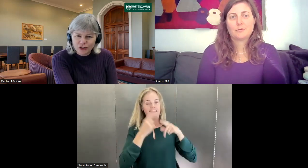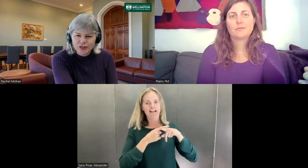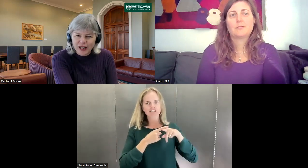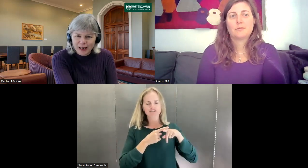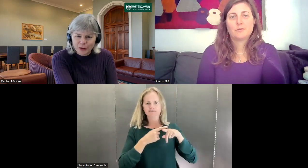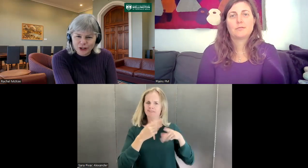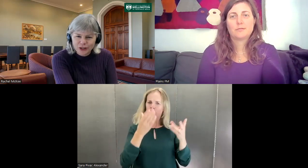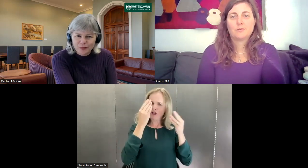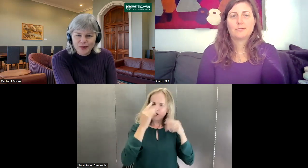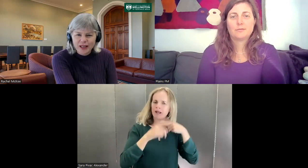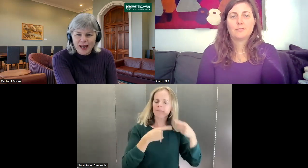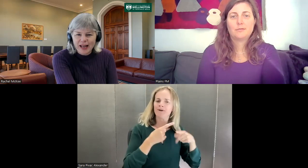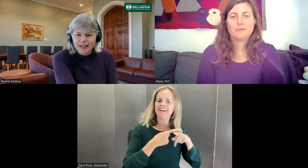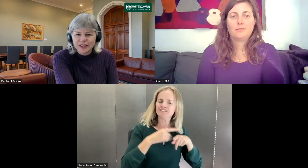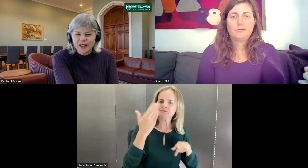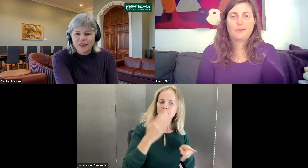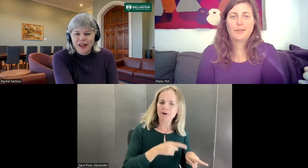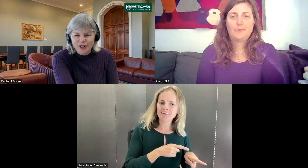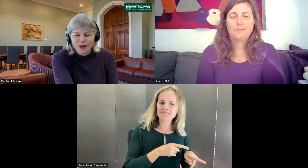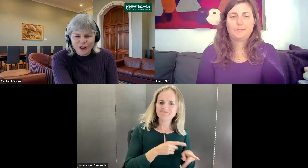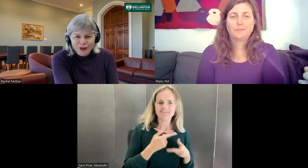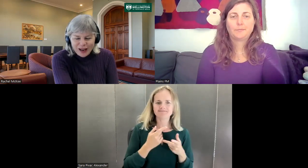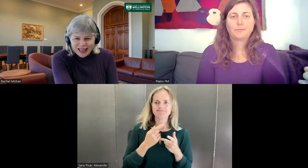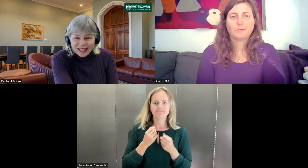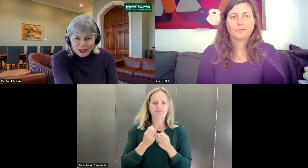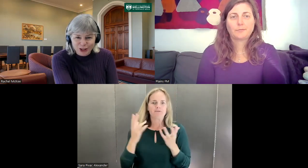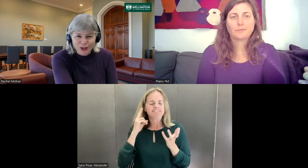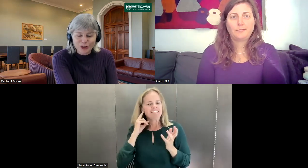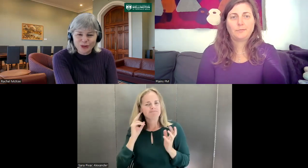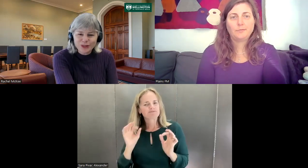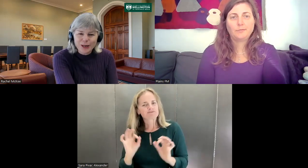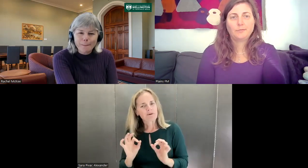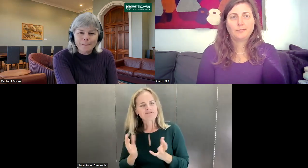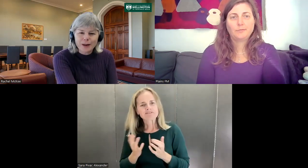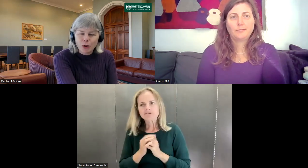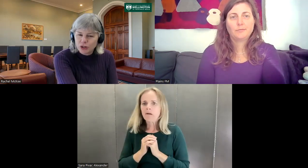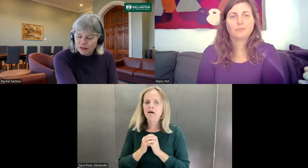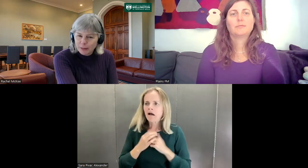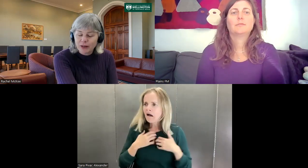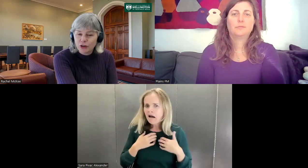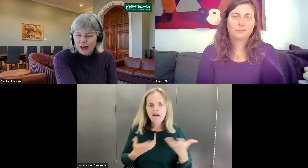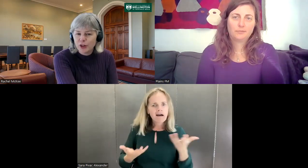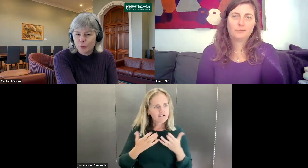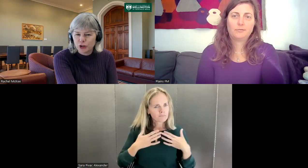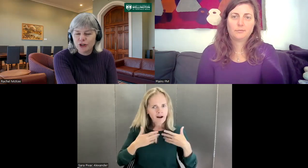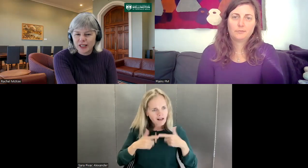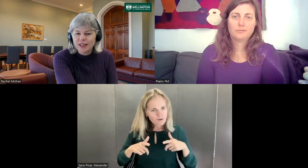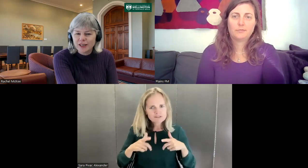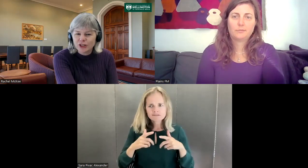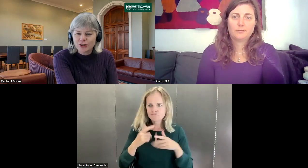of sign language. And they learn a lot about English at school. But most deaf people have not had the opportunity to sort of